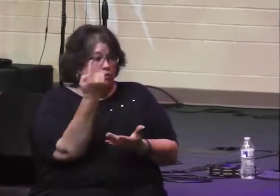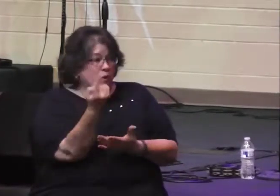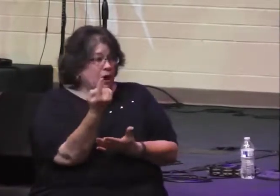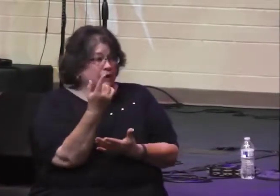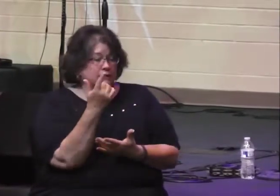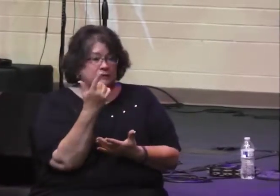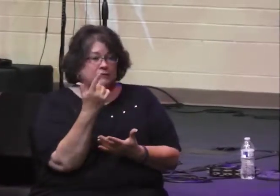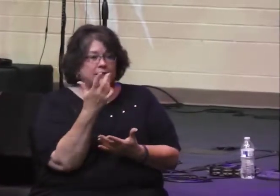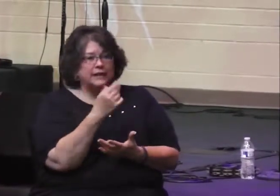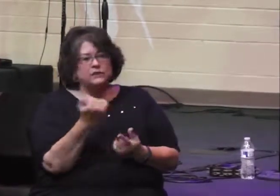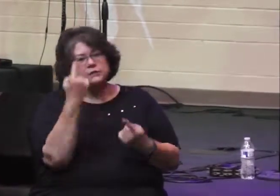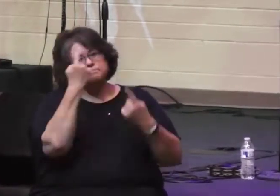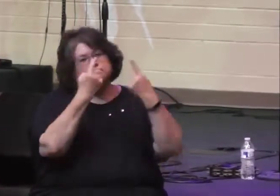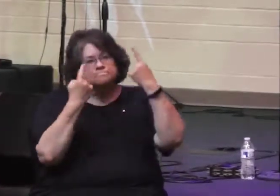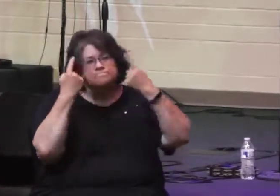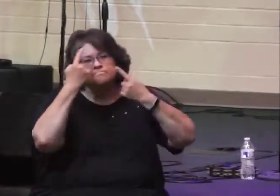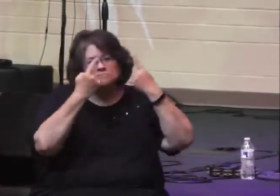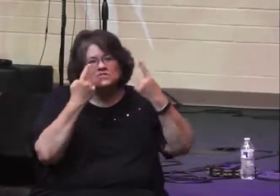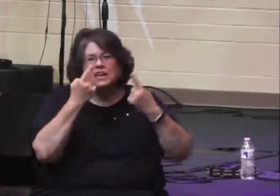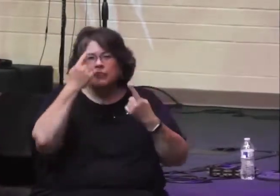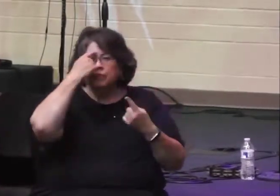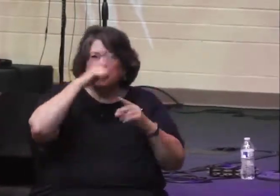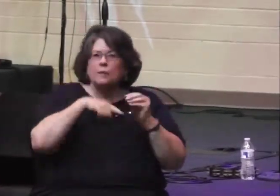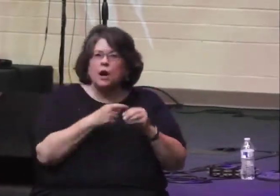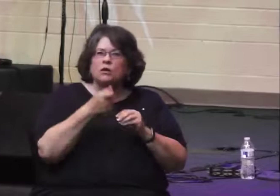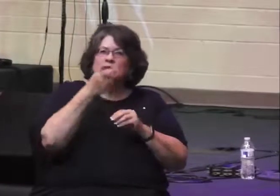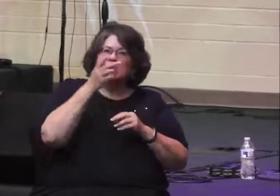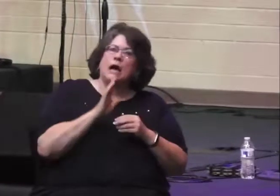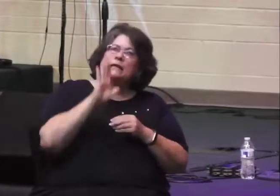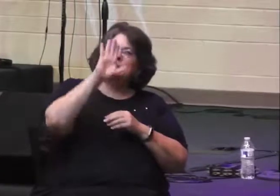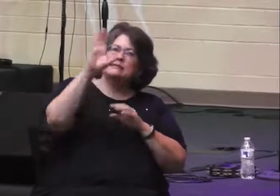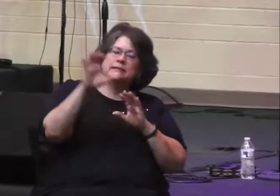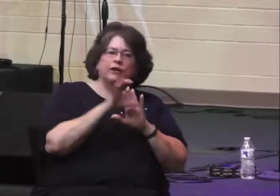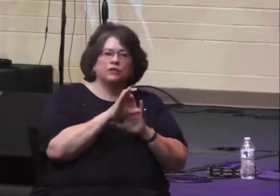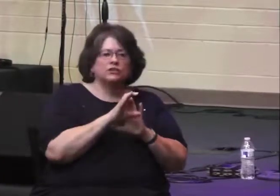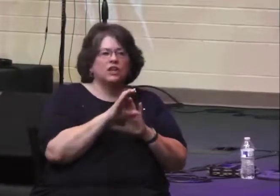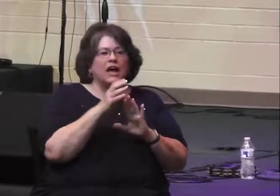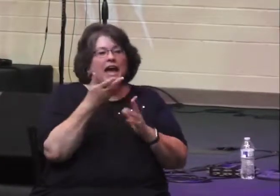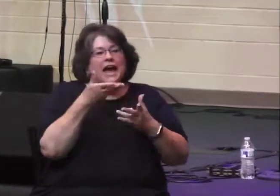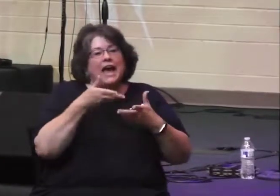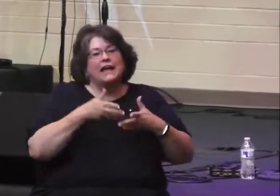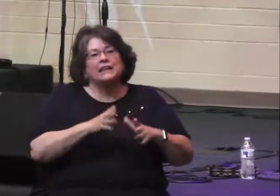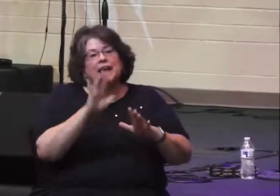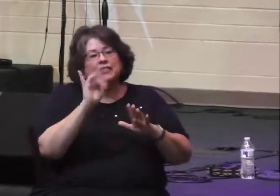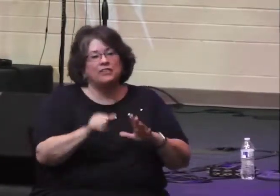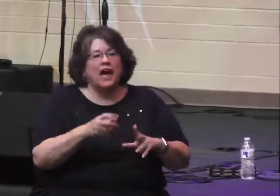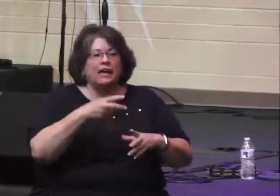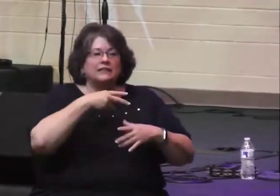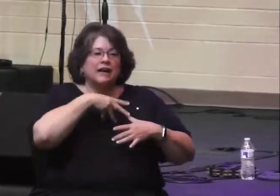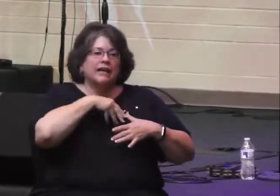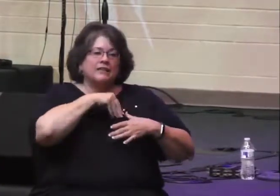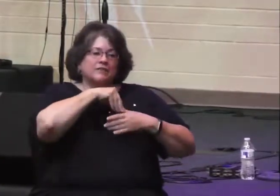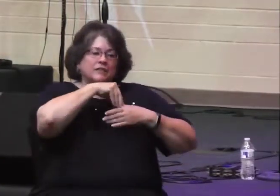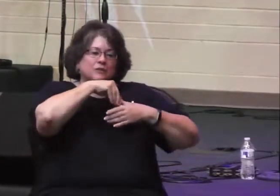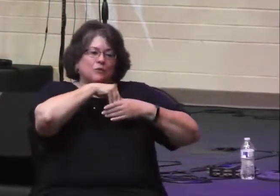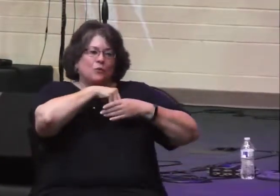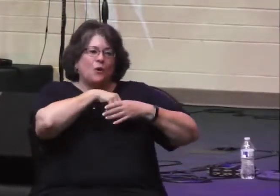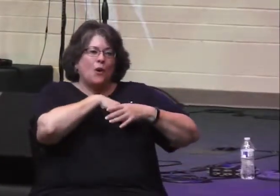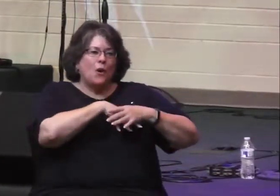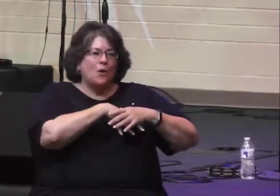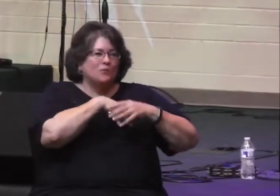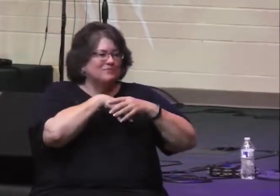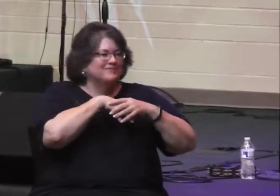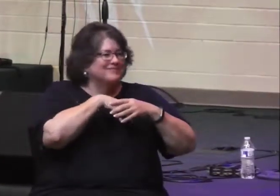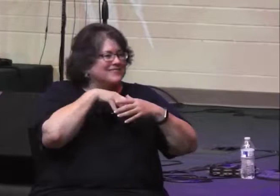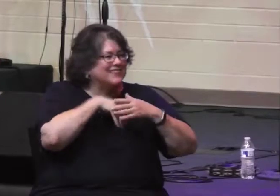one of them. Look up a few of these verses and reflect on God's character, and let this begin to sink into your life.